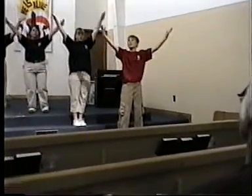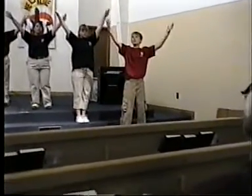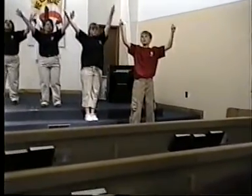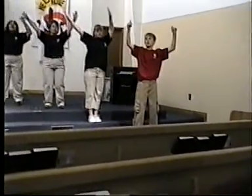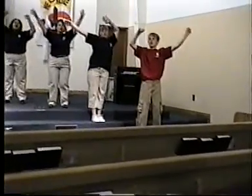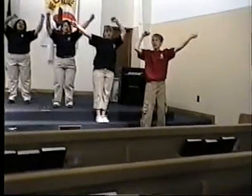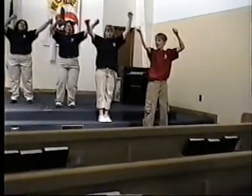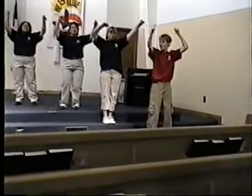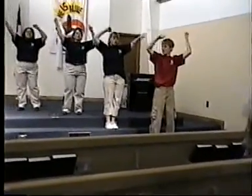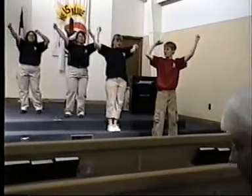Hallelujah,